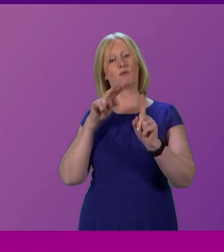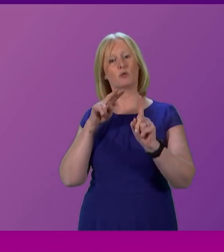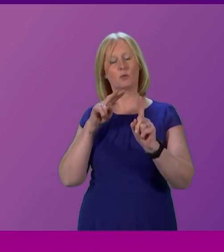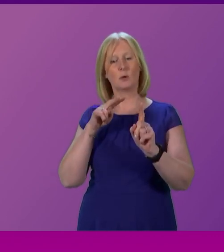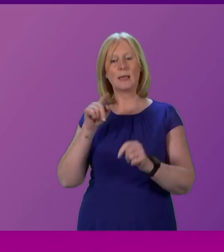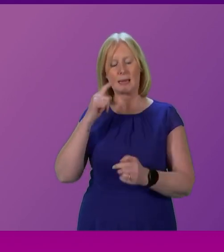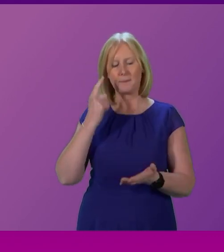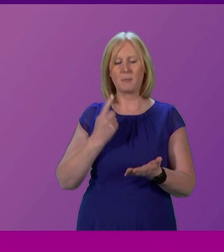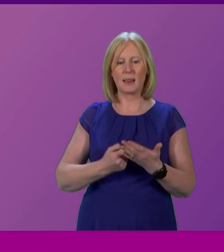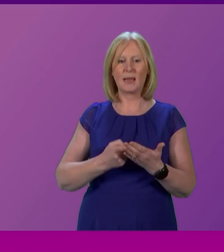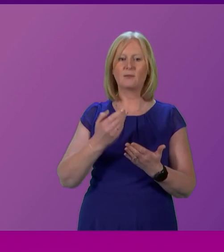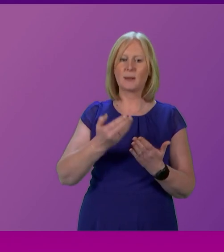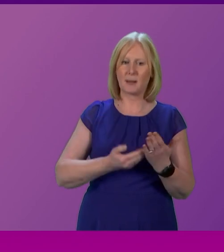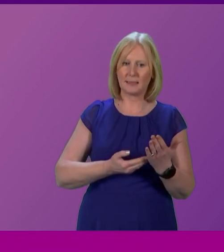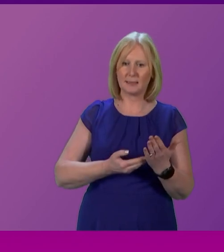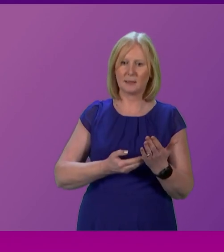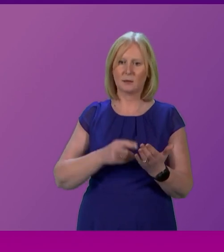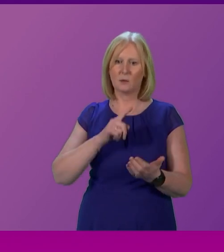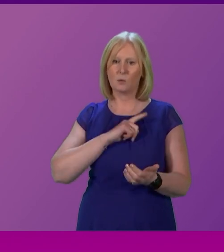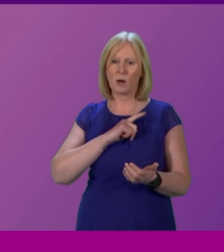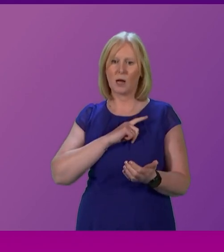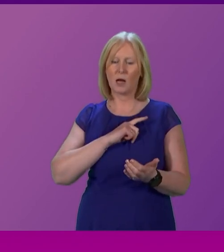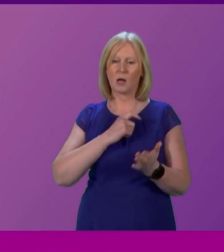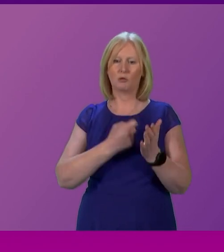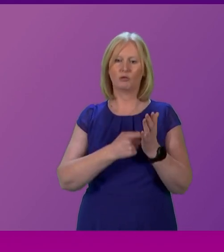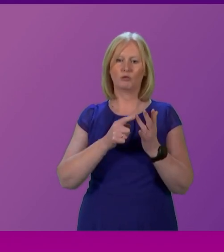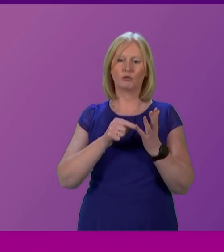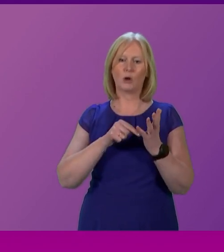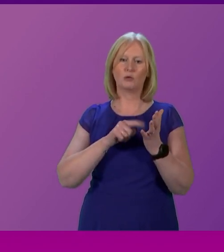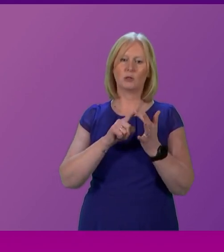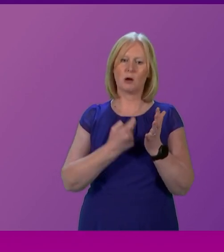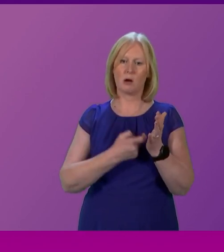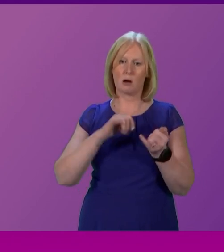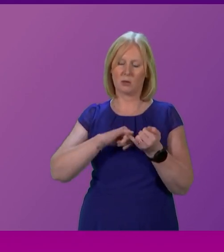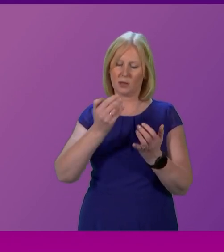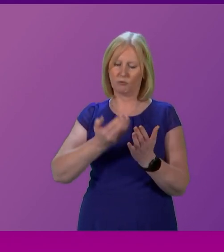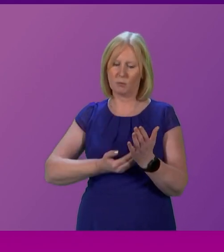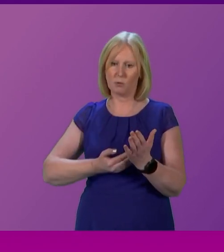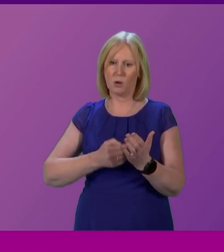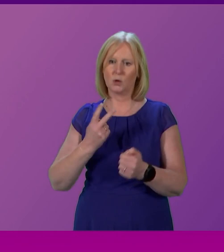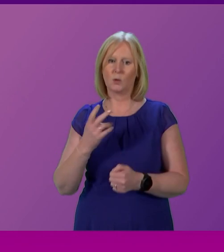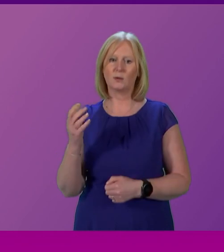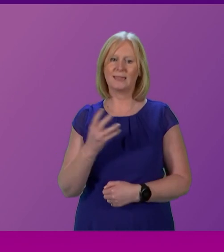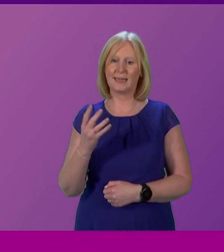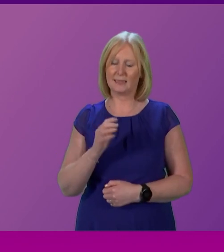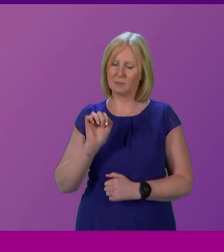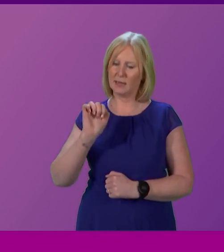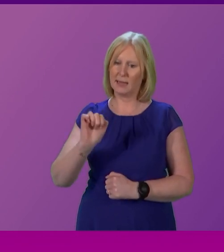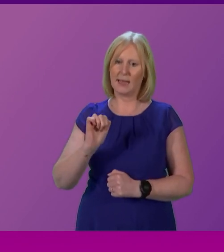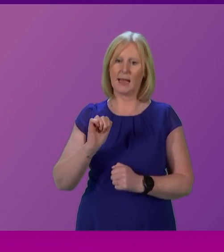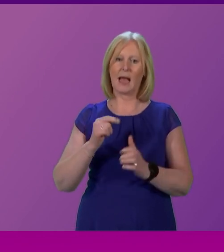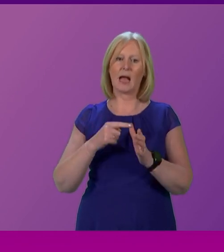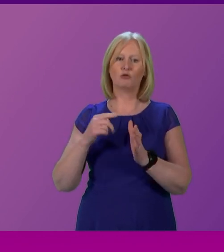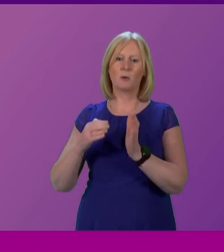mandates, and I know that he does, because Routers reported on the 15th December 2019, that during his Andrew Marr interview as Deputy